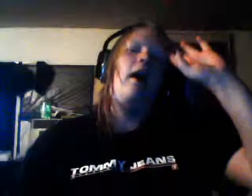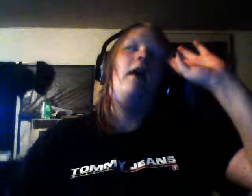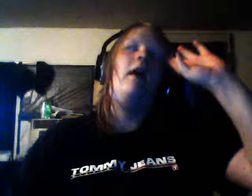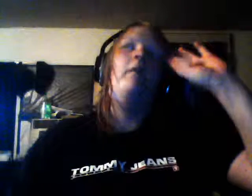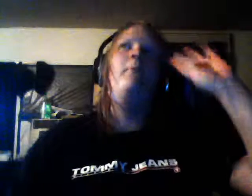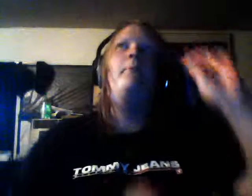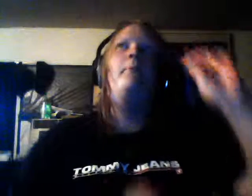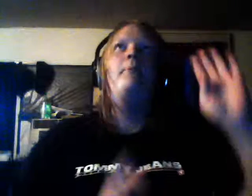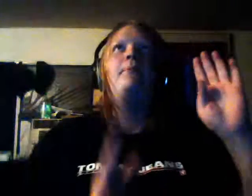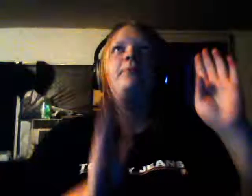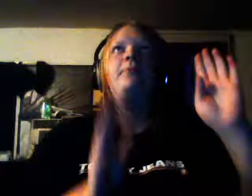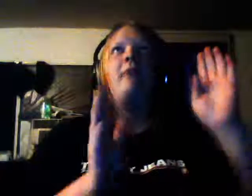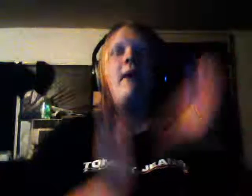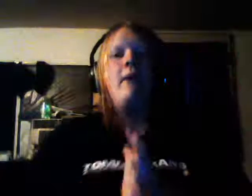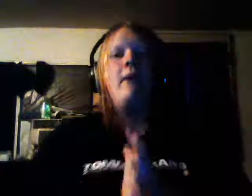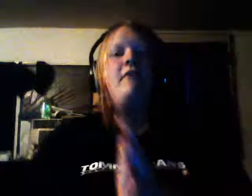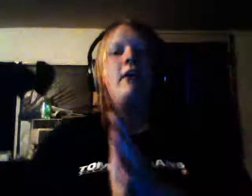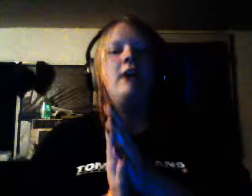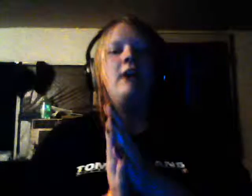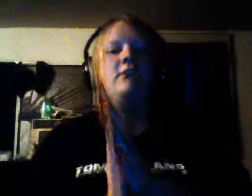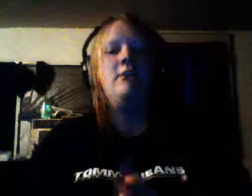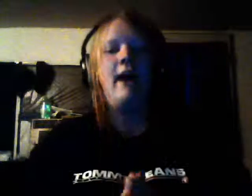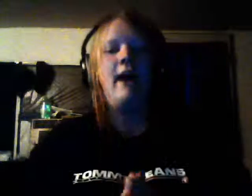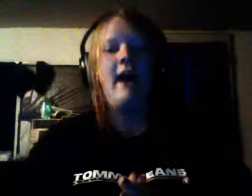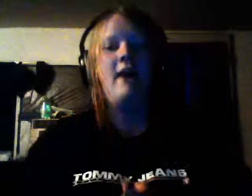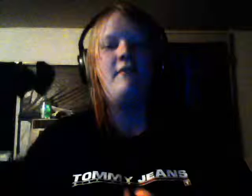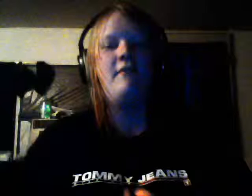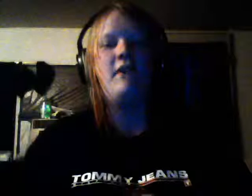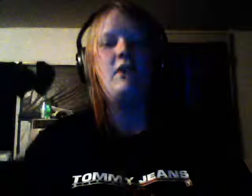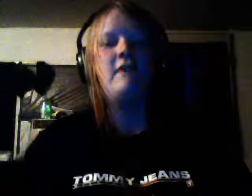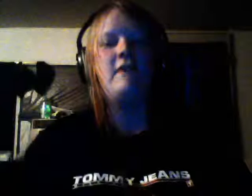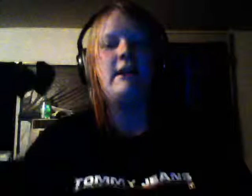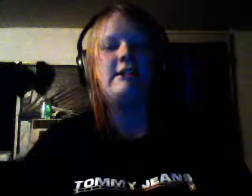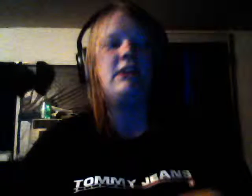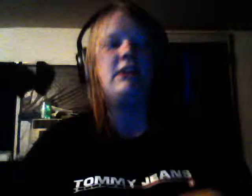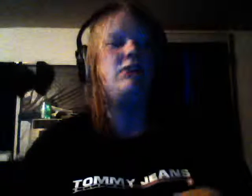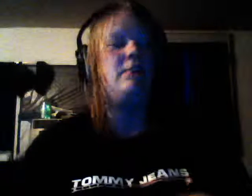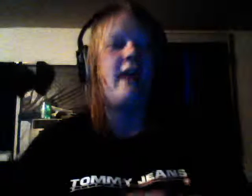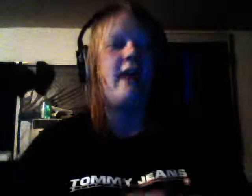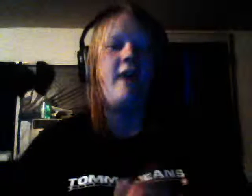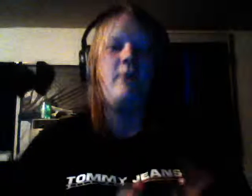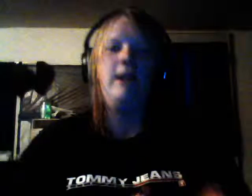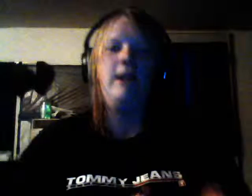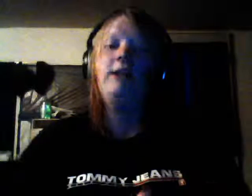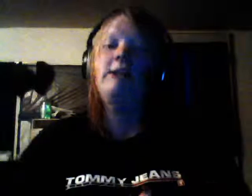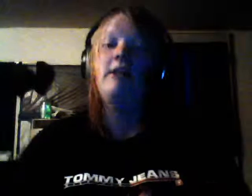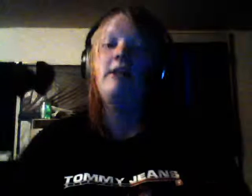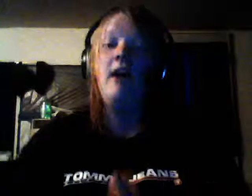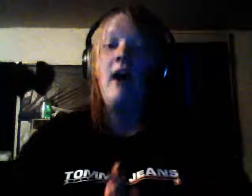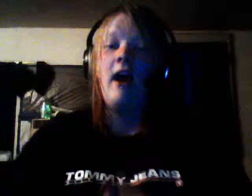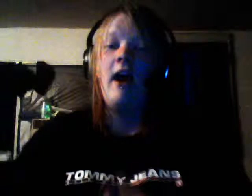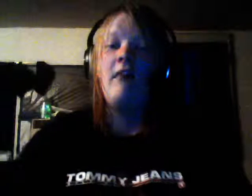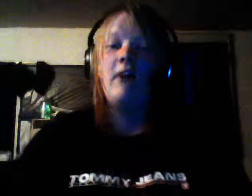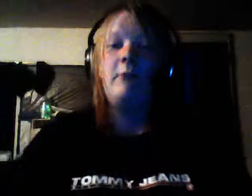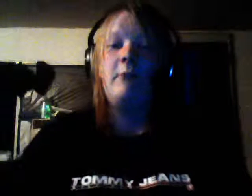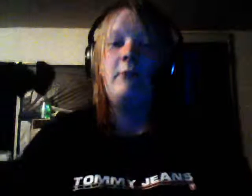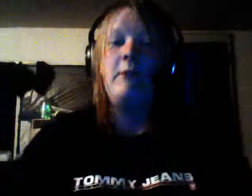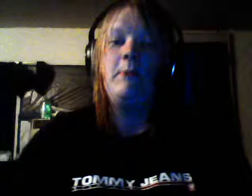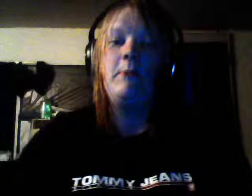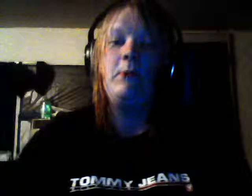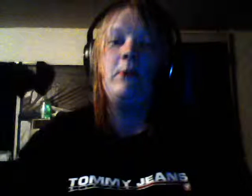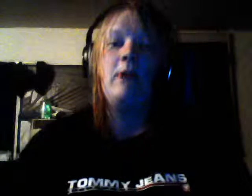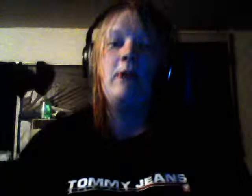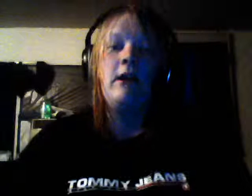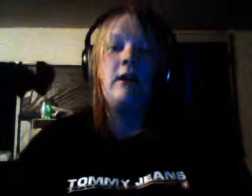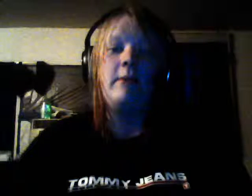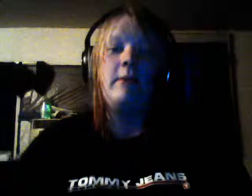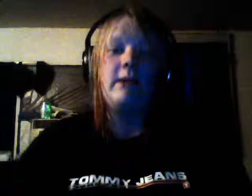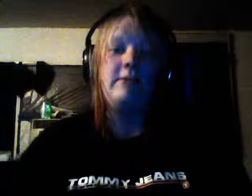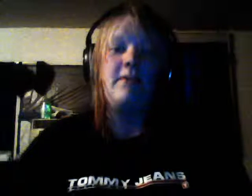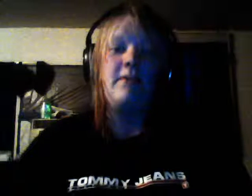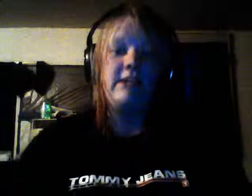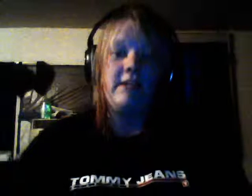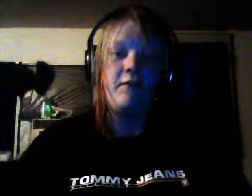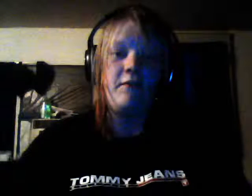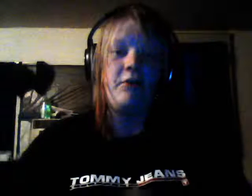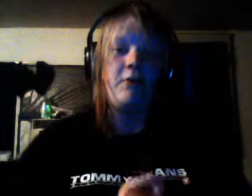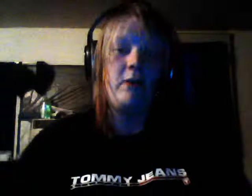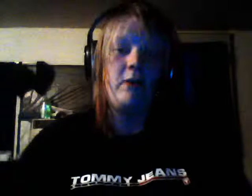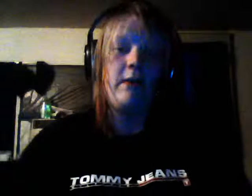however I do have here in the next like two and a half weeks I have a couple of people coming up to visit for three weeks